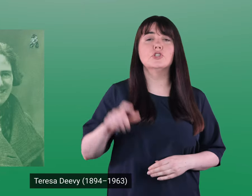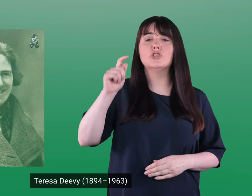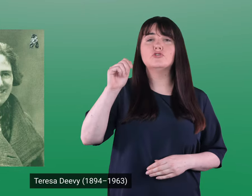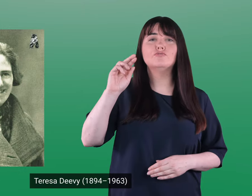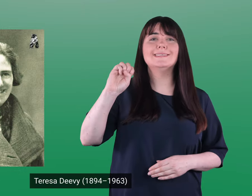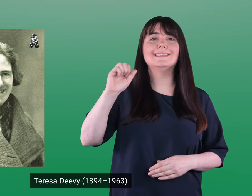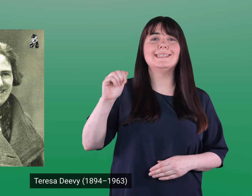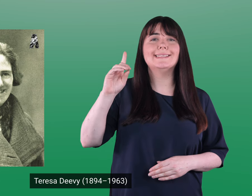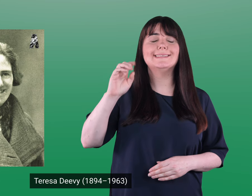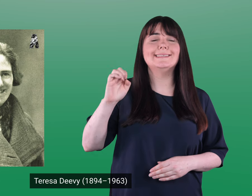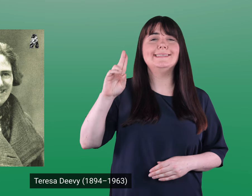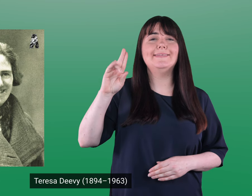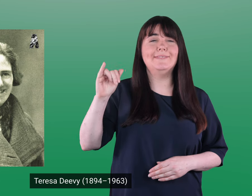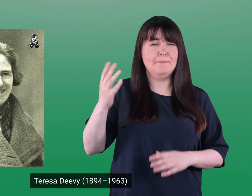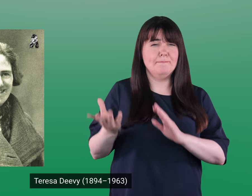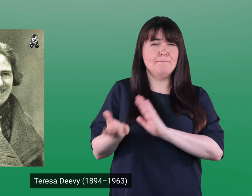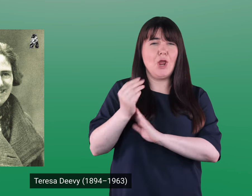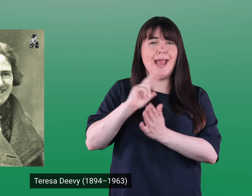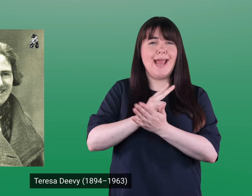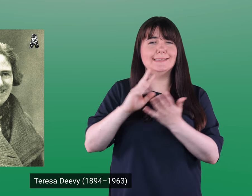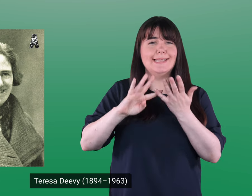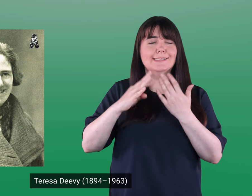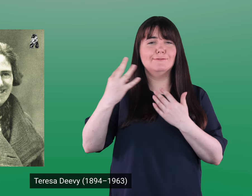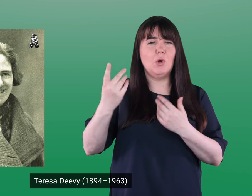Teresa Deevy, 1894-1963